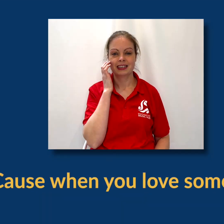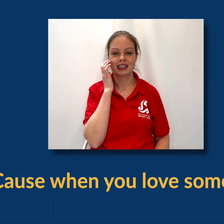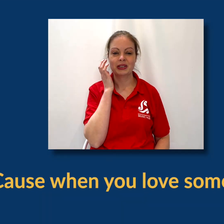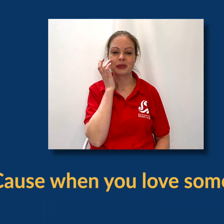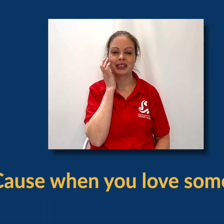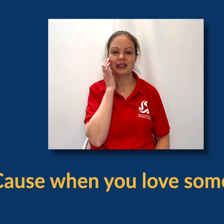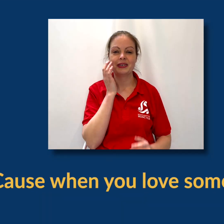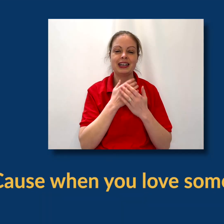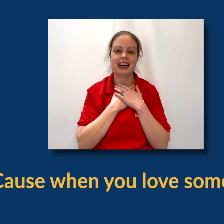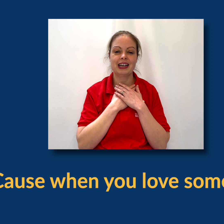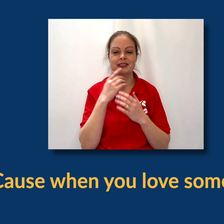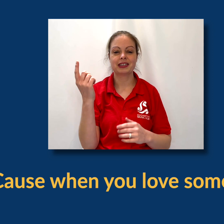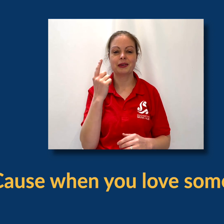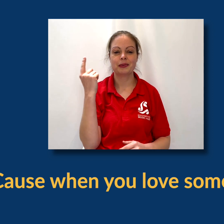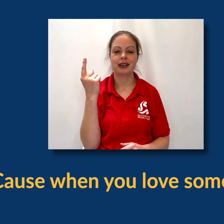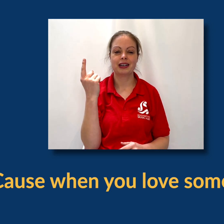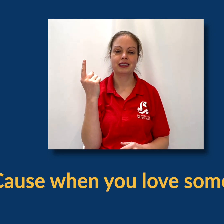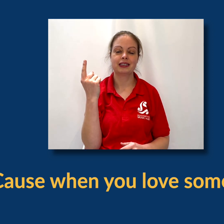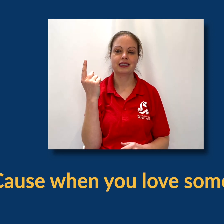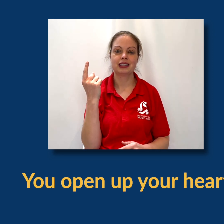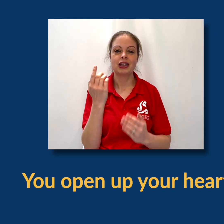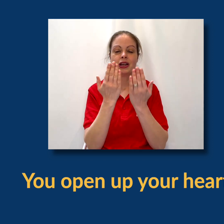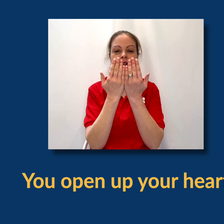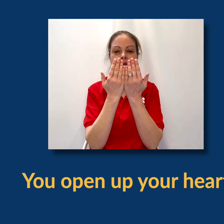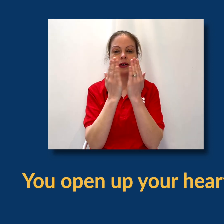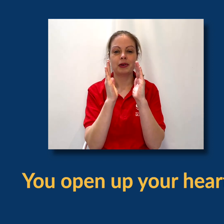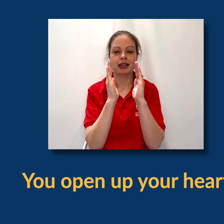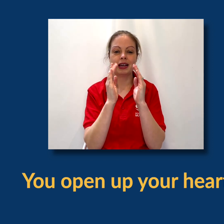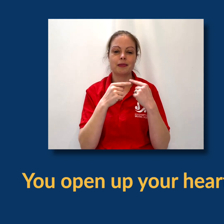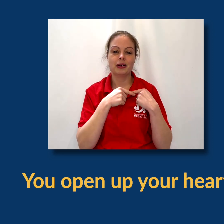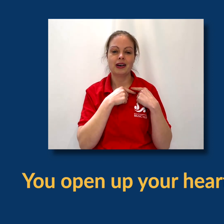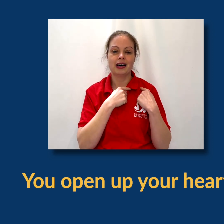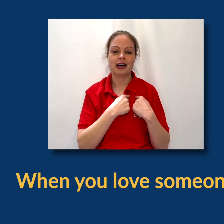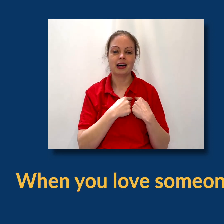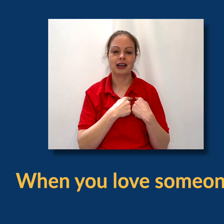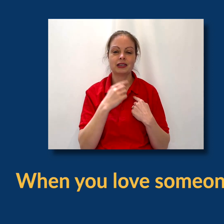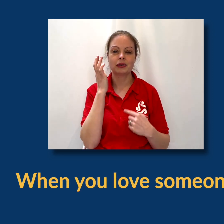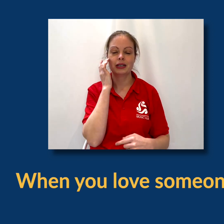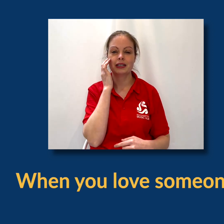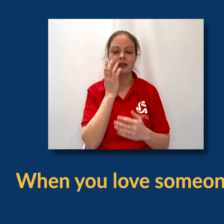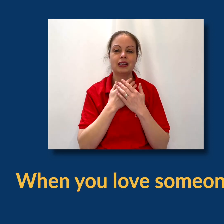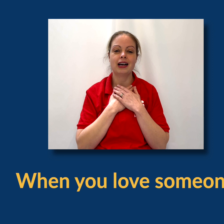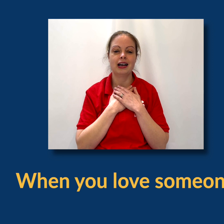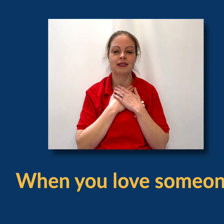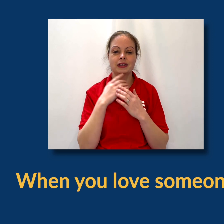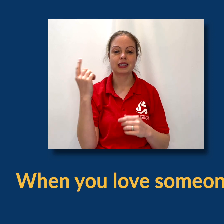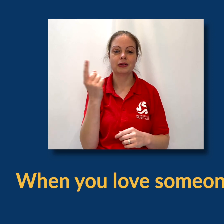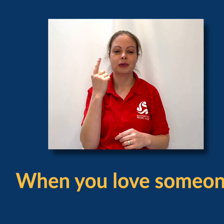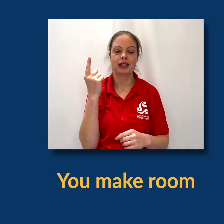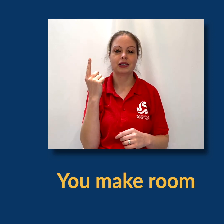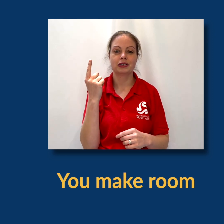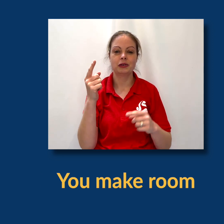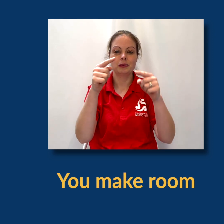Cause when you love someone, you open up your heart. When you love